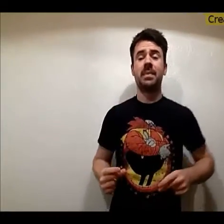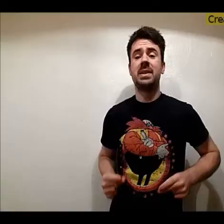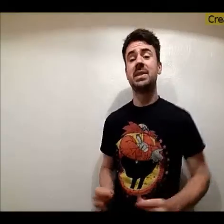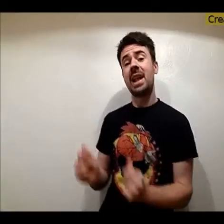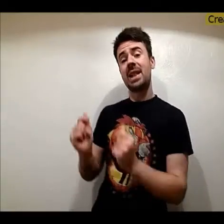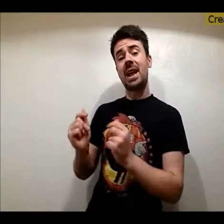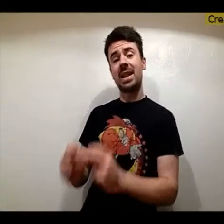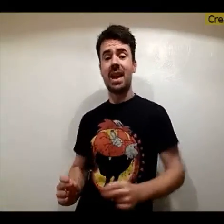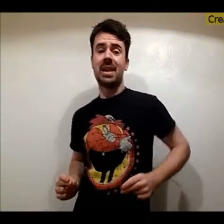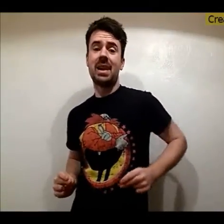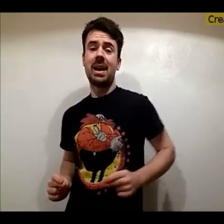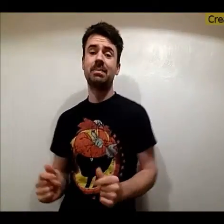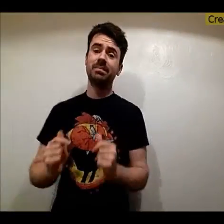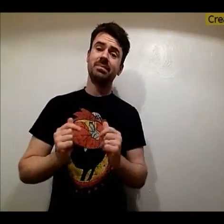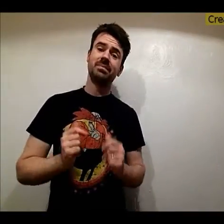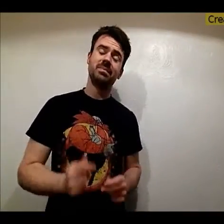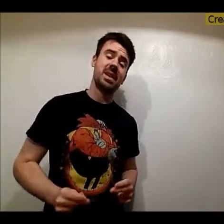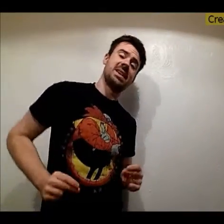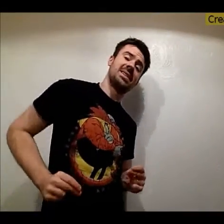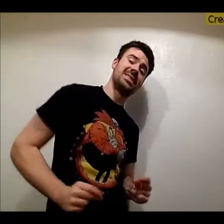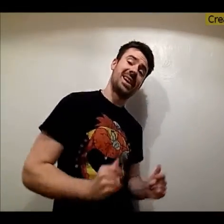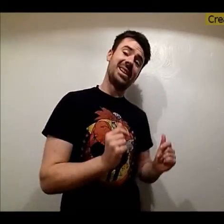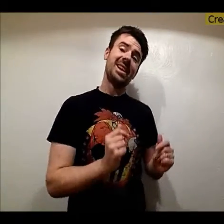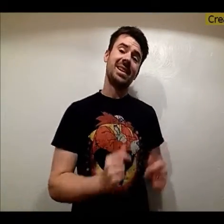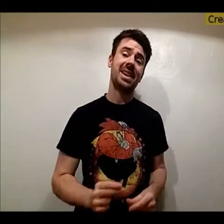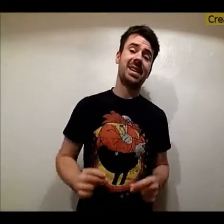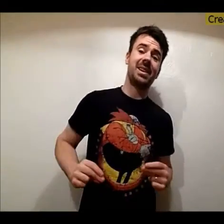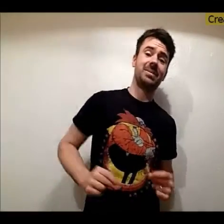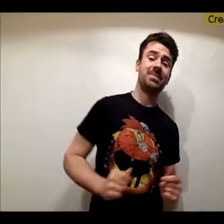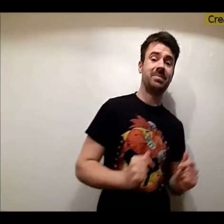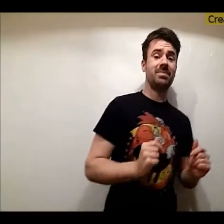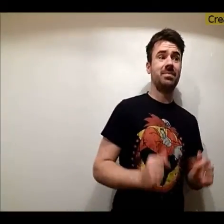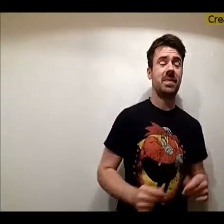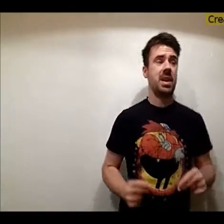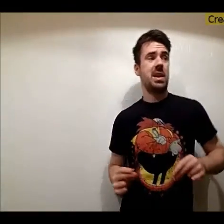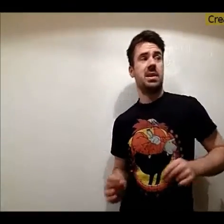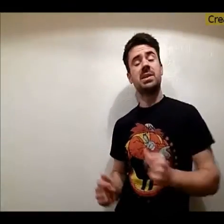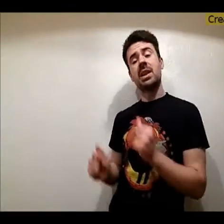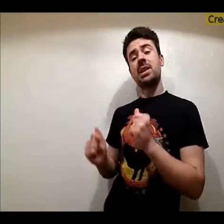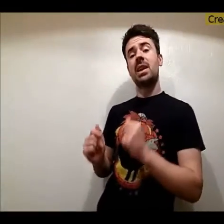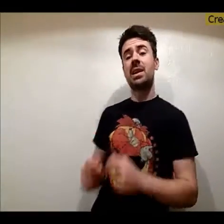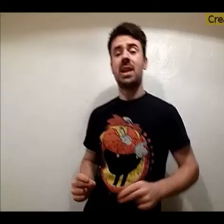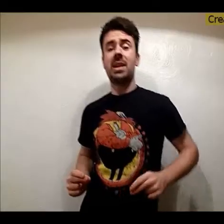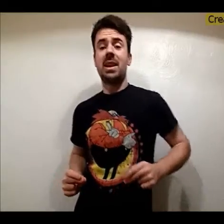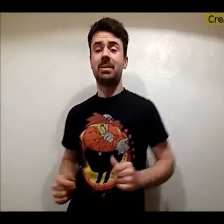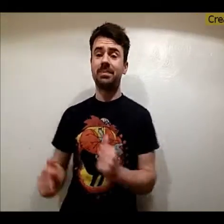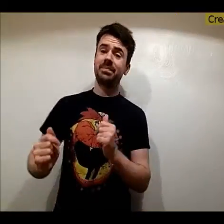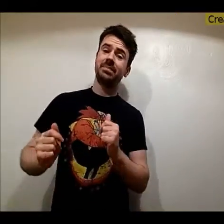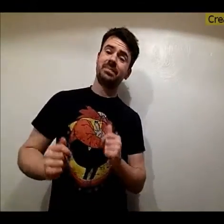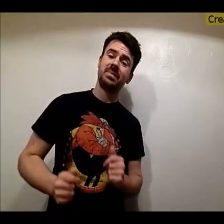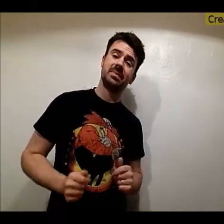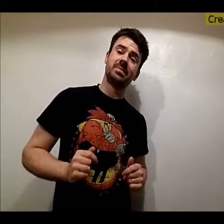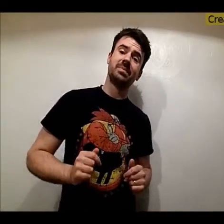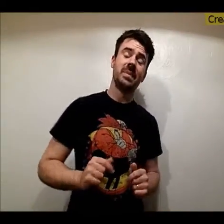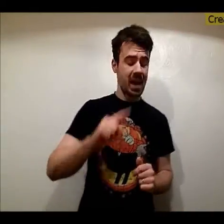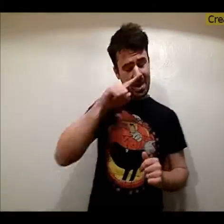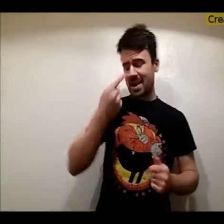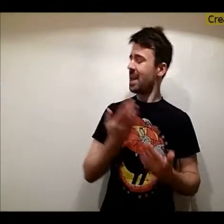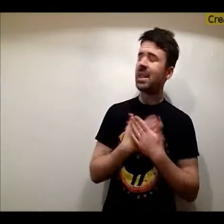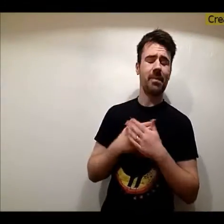Sha-la-la-la-la Oh-oh-oh-oh, sha-la-la-la, oh-oh-oh Killing